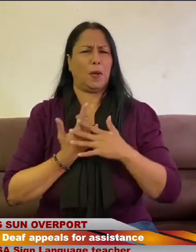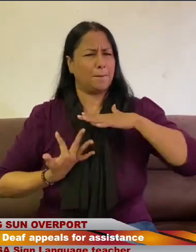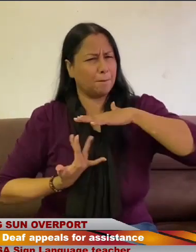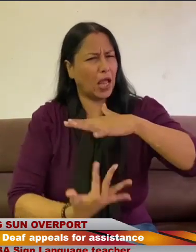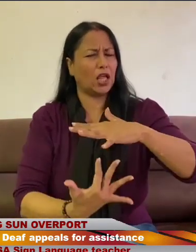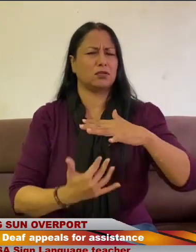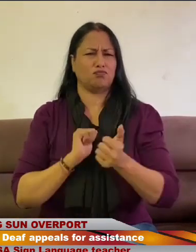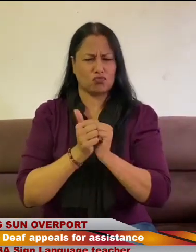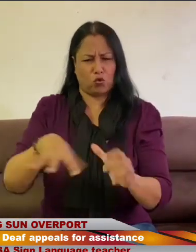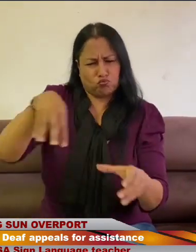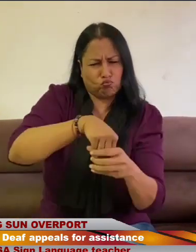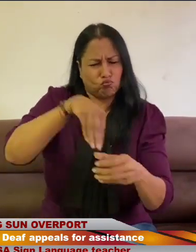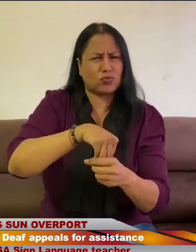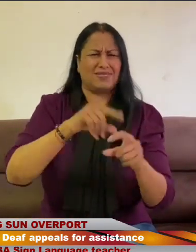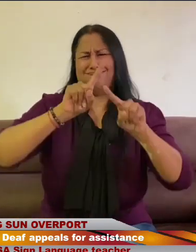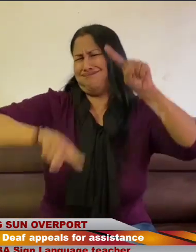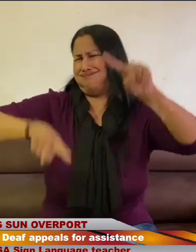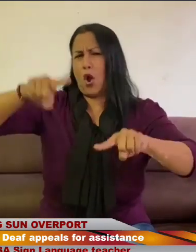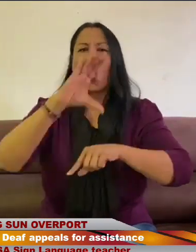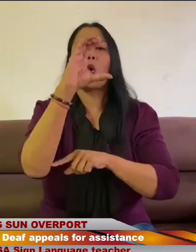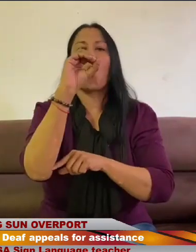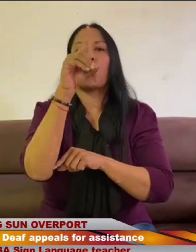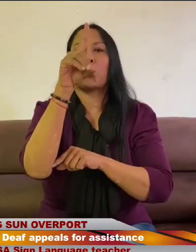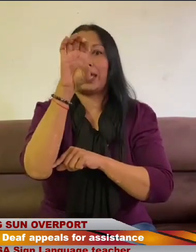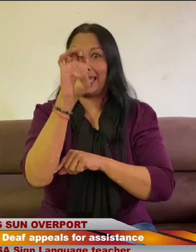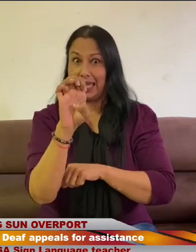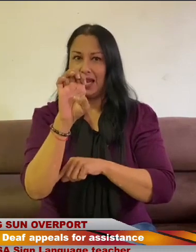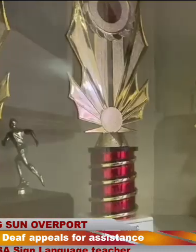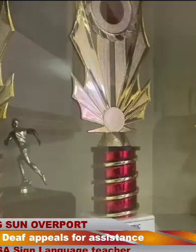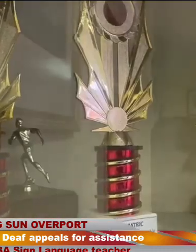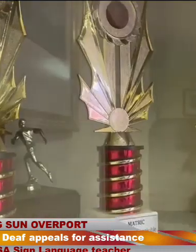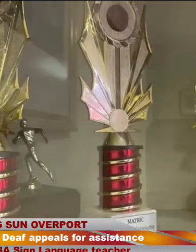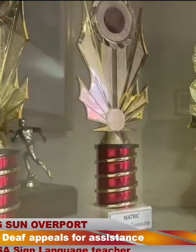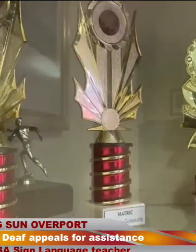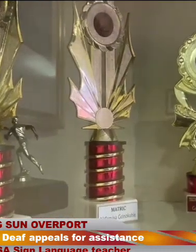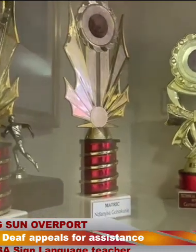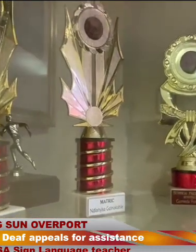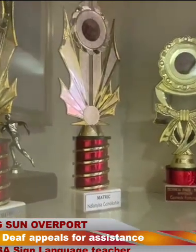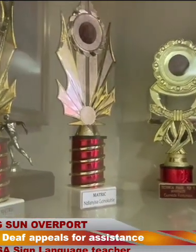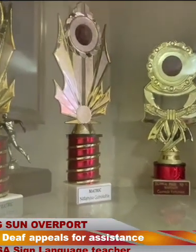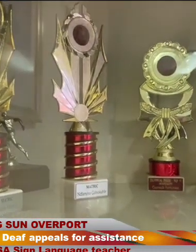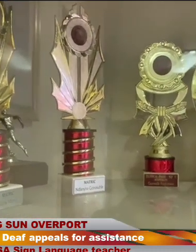Our children are also passionate, they love to be involved in sport, the different codes of sport. But,